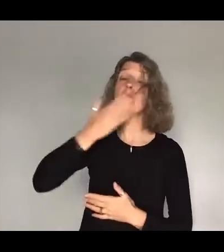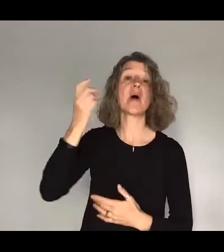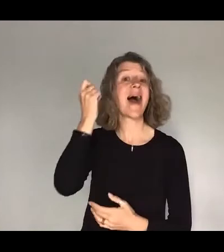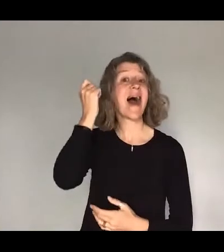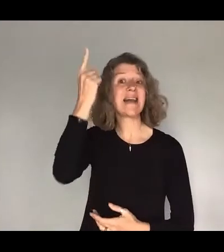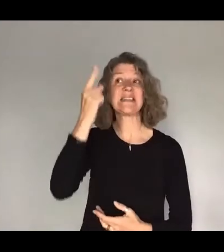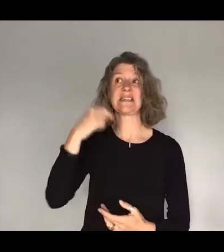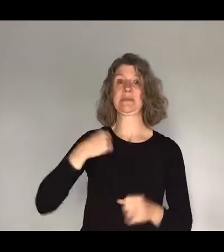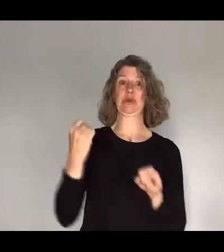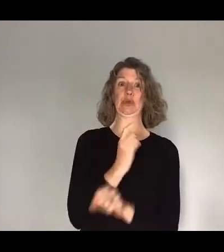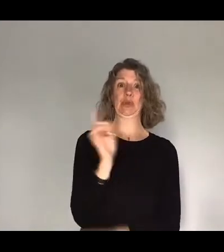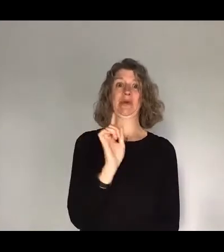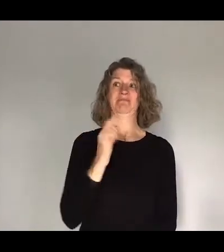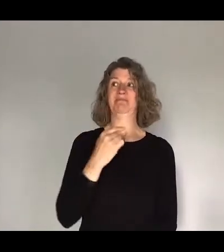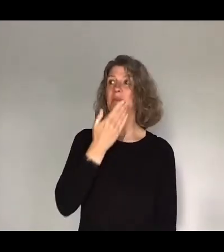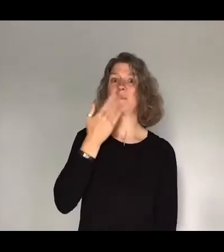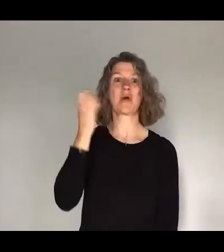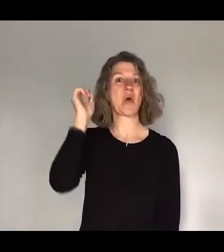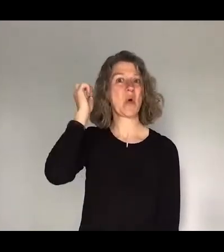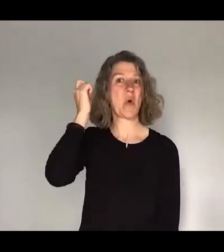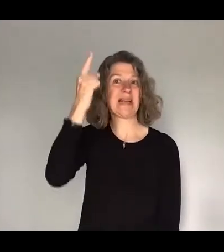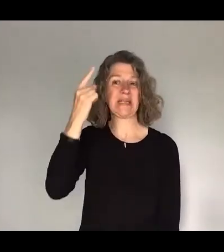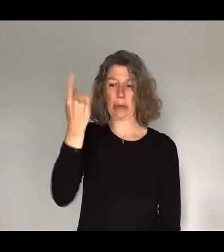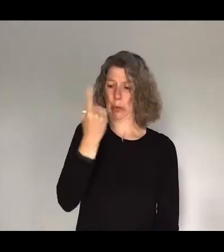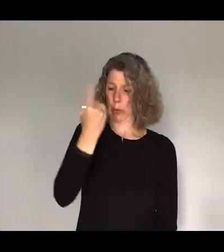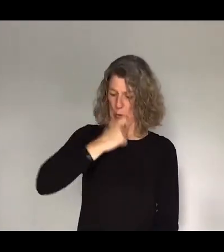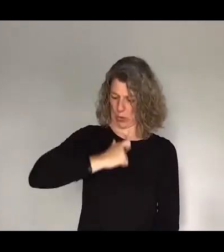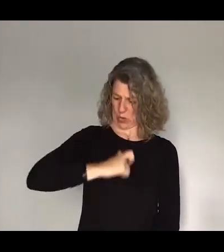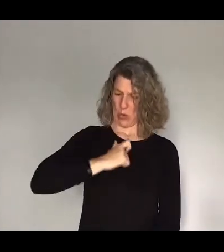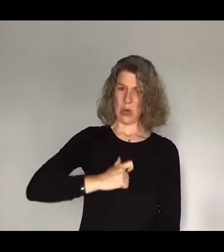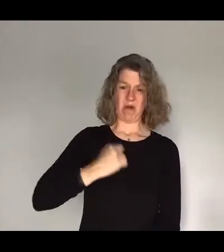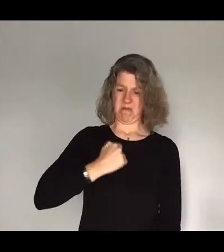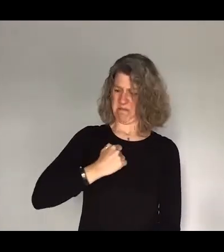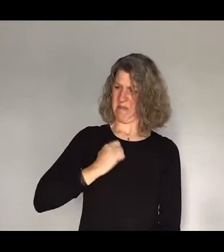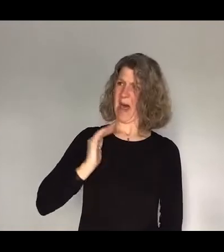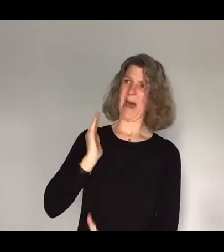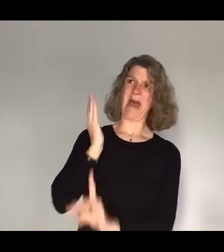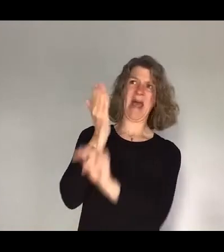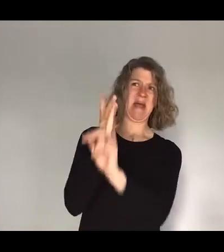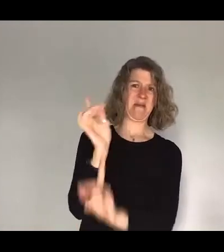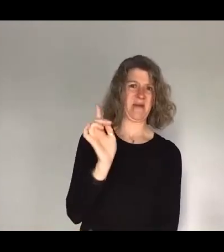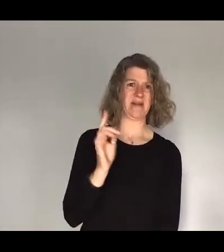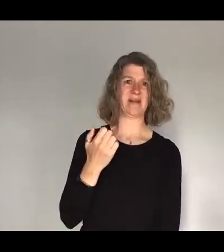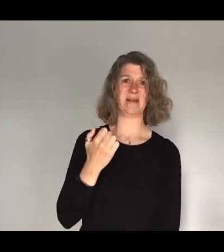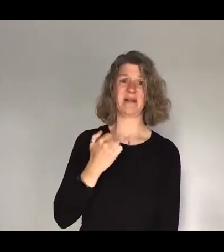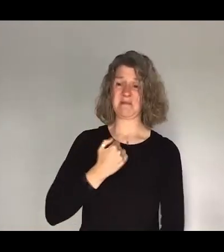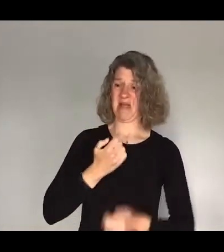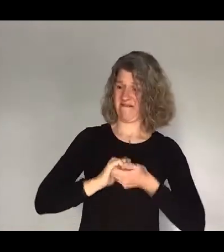I had no idea who I was meant to be, what the purpose of my life was. If I was doing my friendships right, I really had no